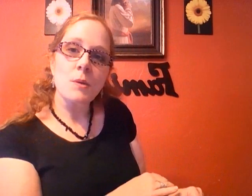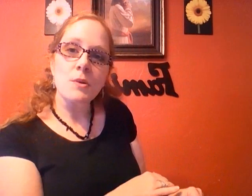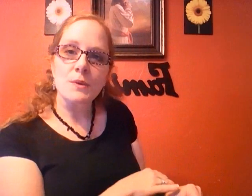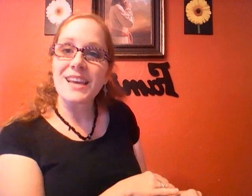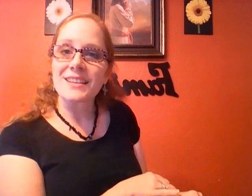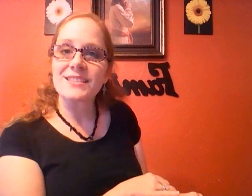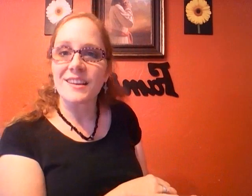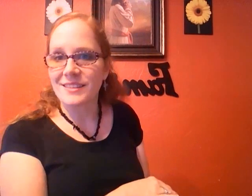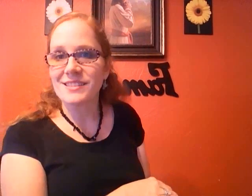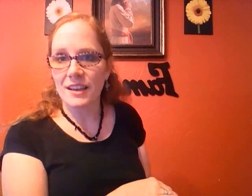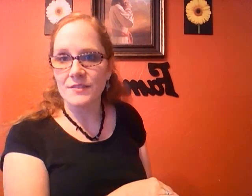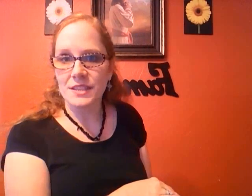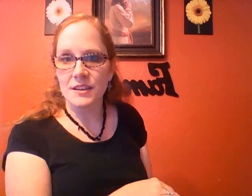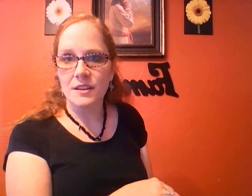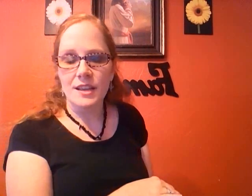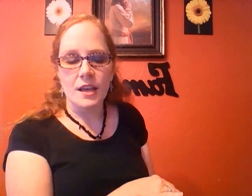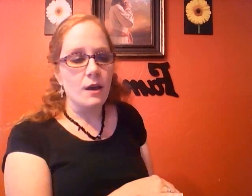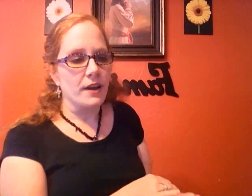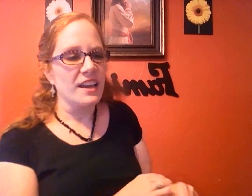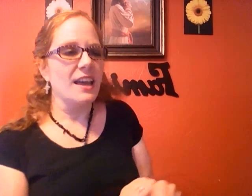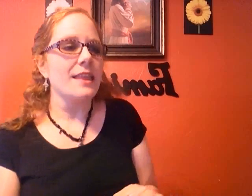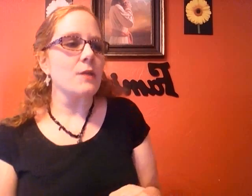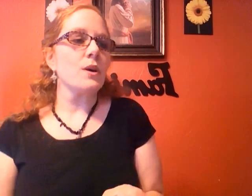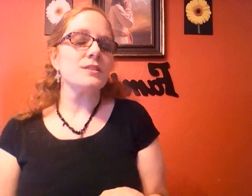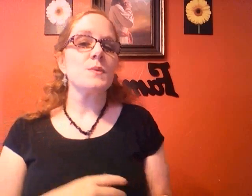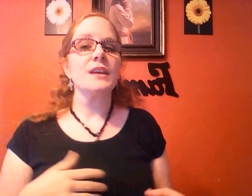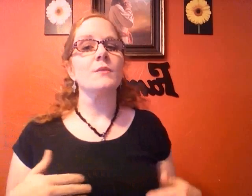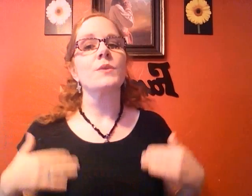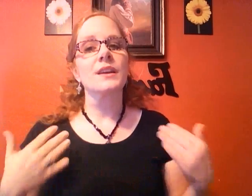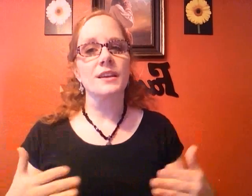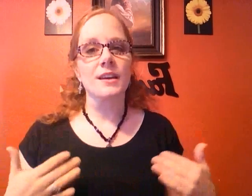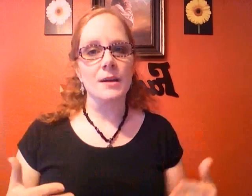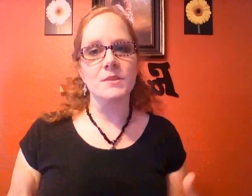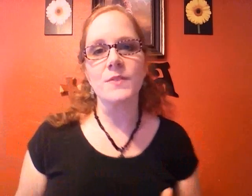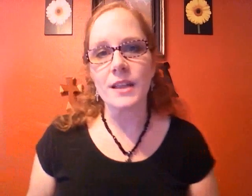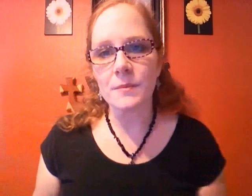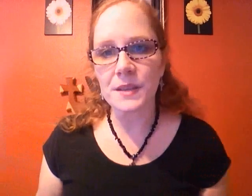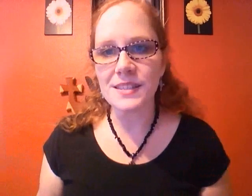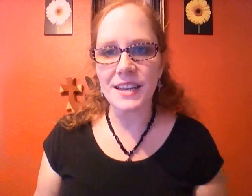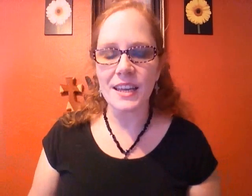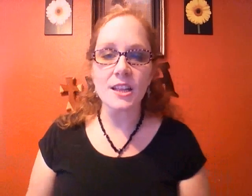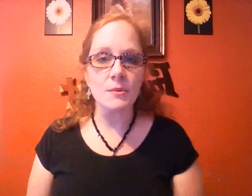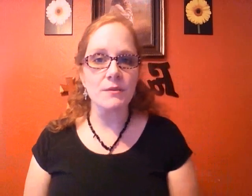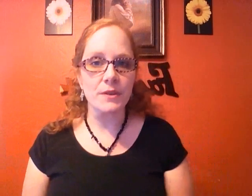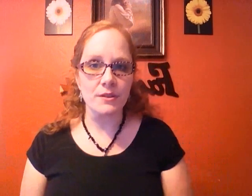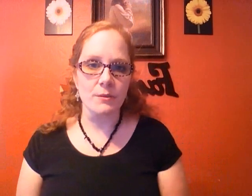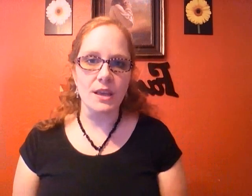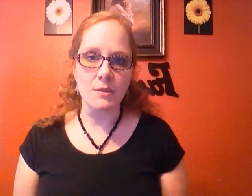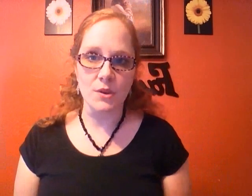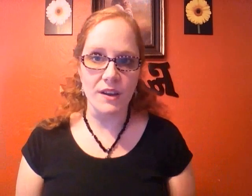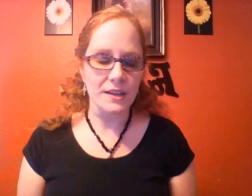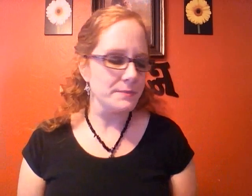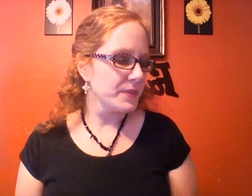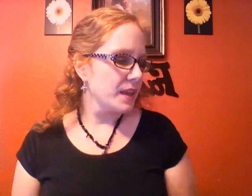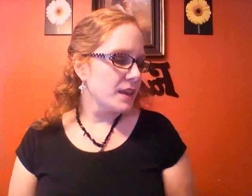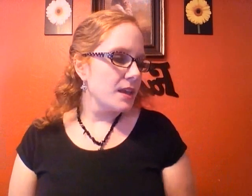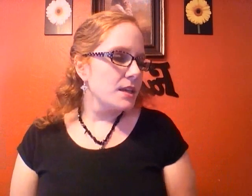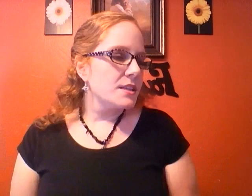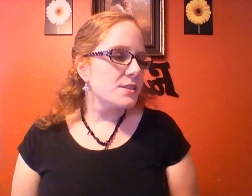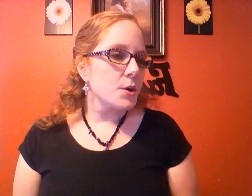remember we're testing ourselves here all right and then once we we develop this technique a little bit further we can move on so